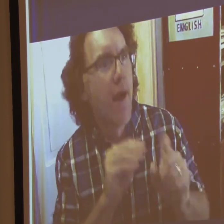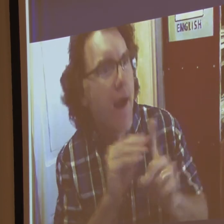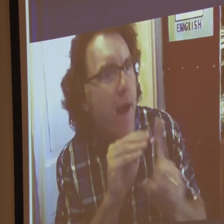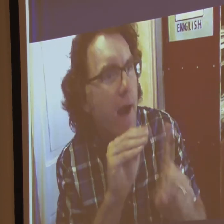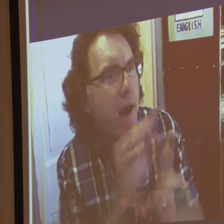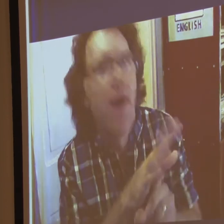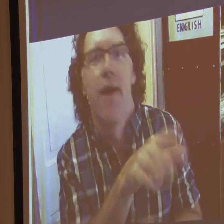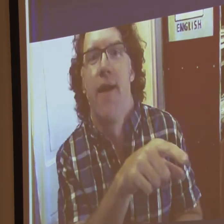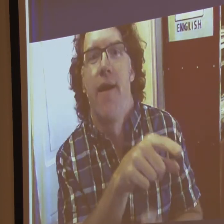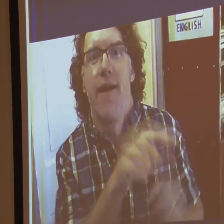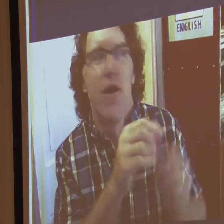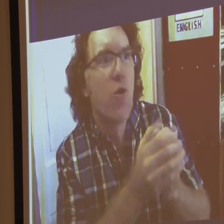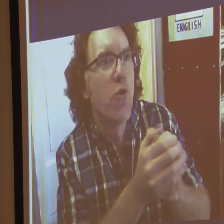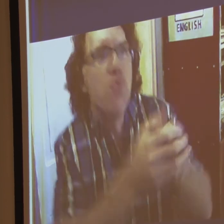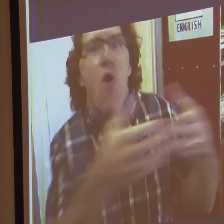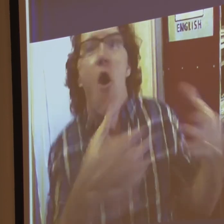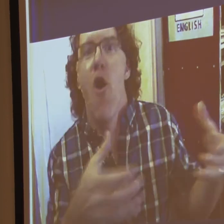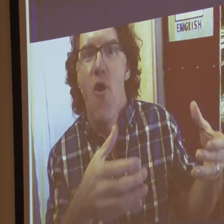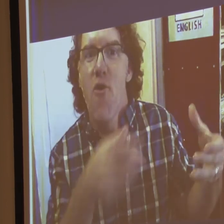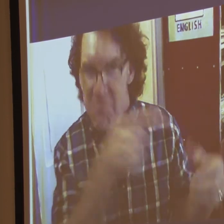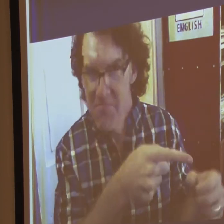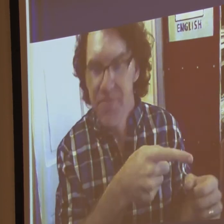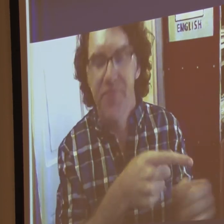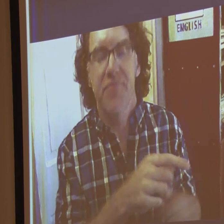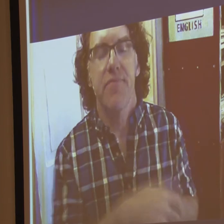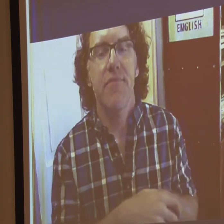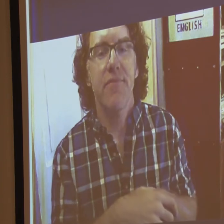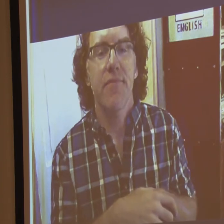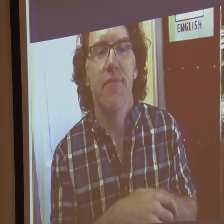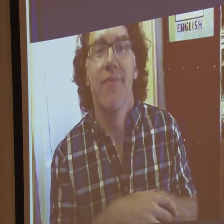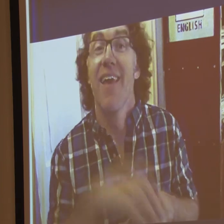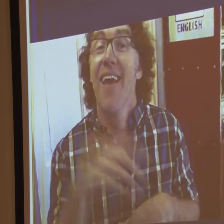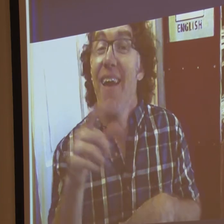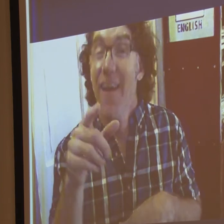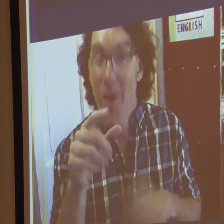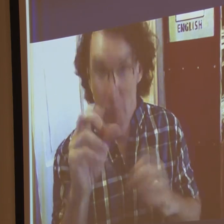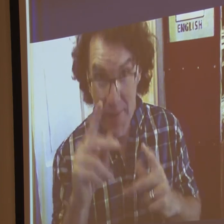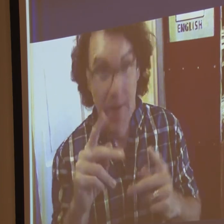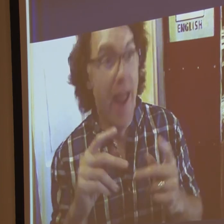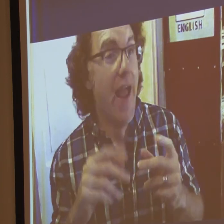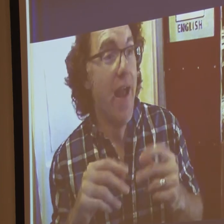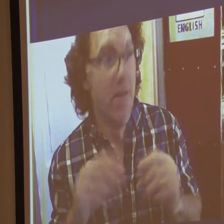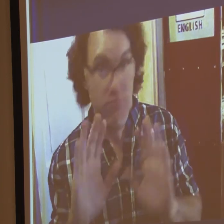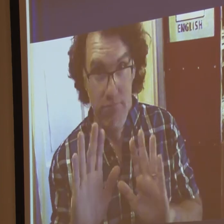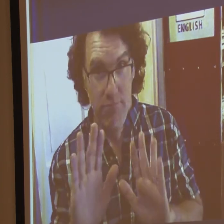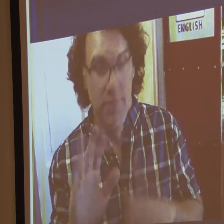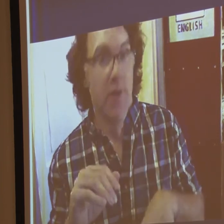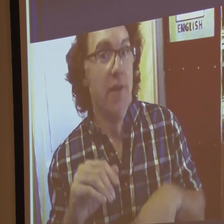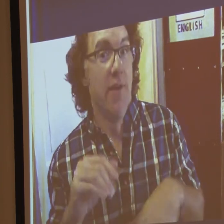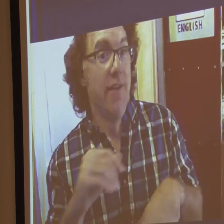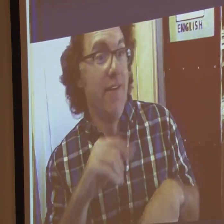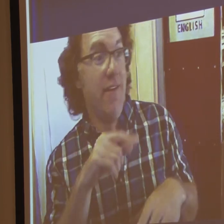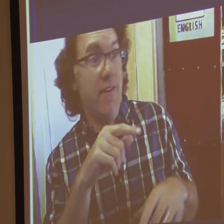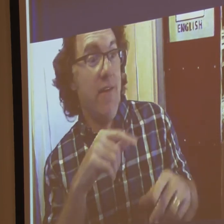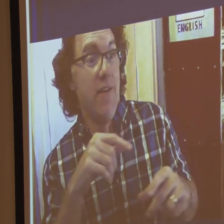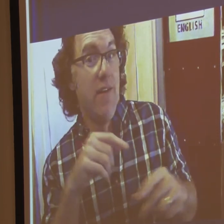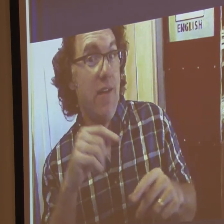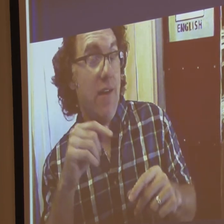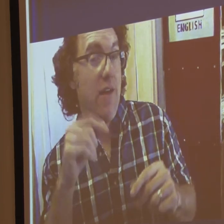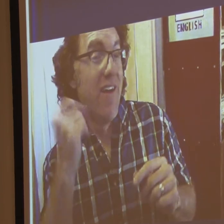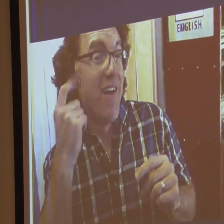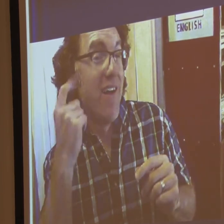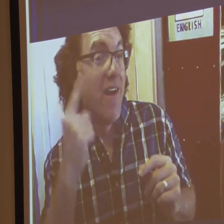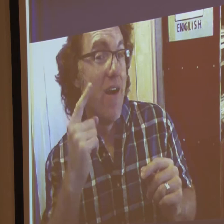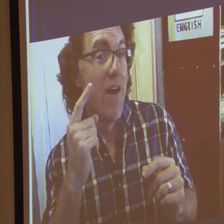that office. And she exposed people to deaf culture and disabilities as a larger group